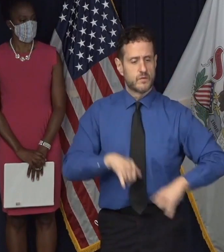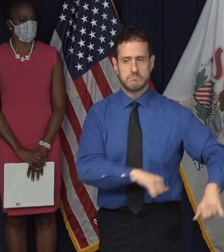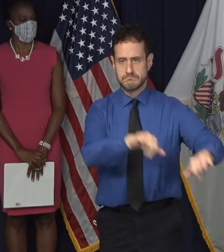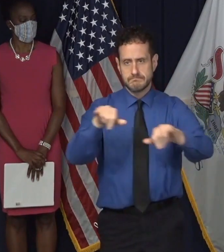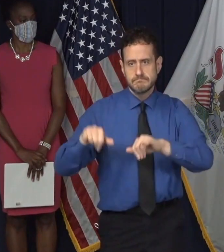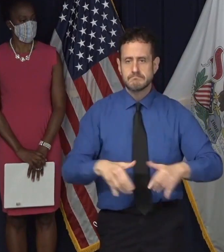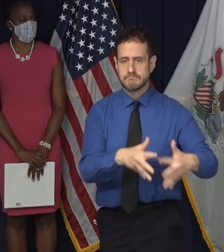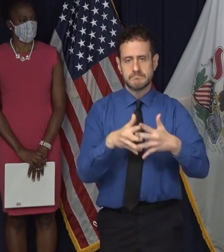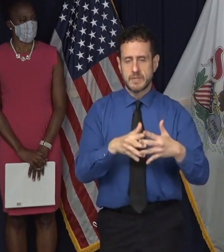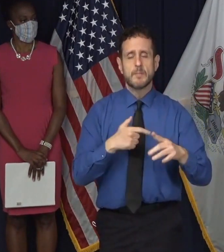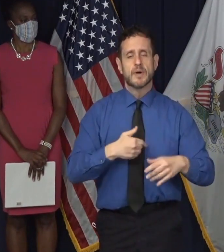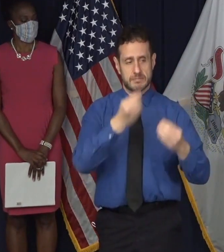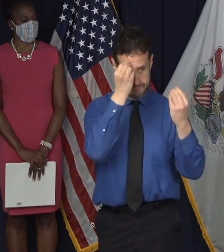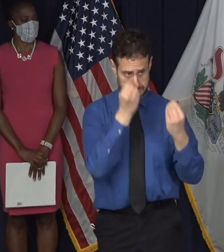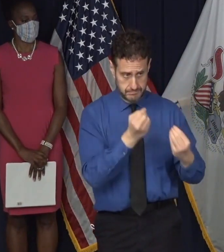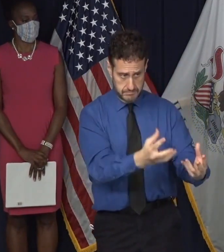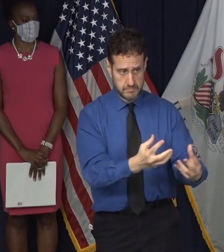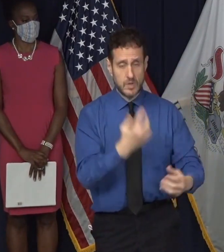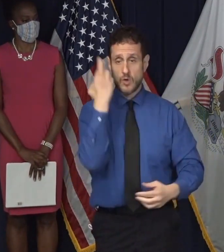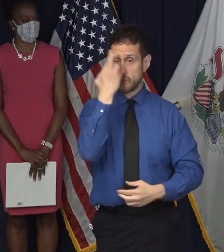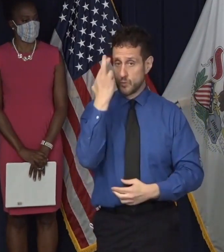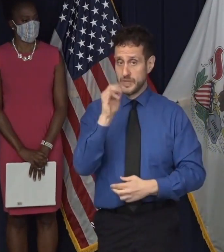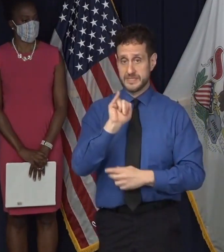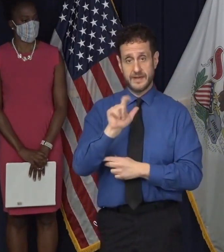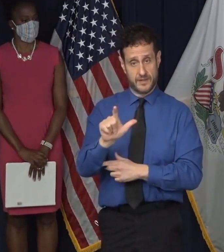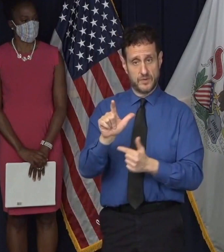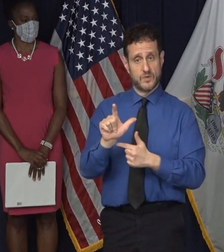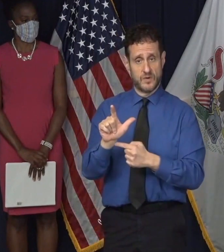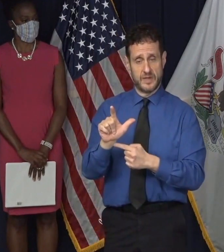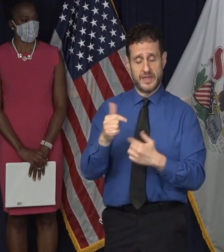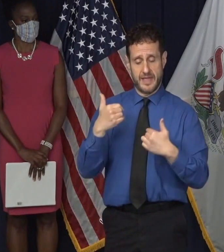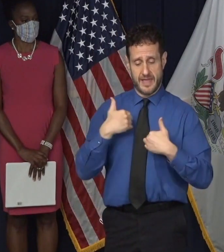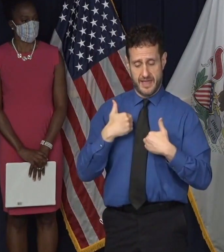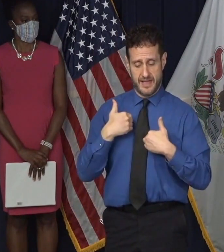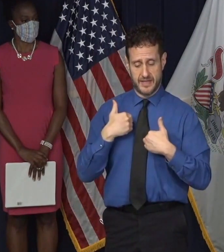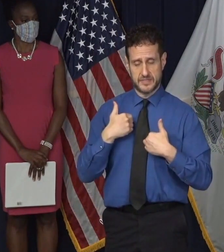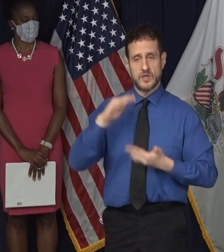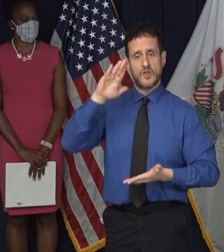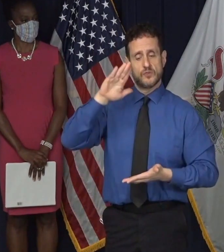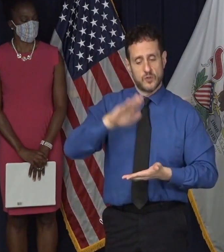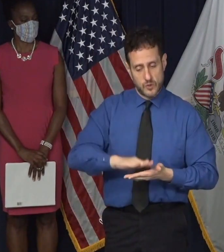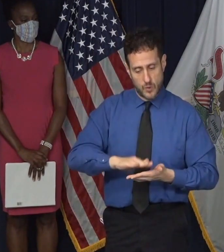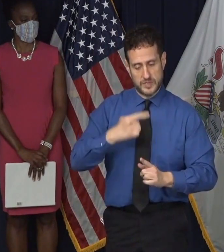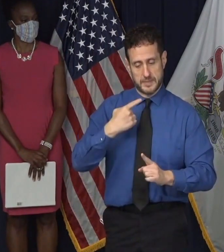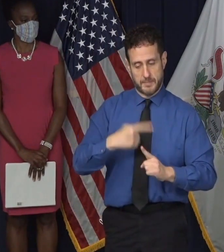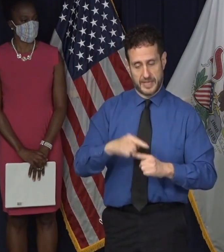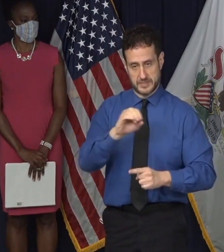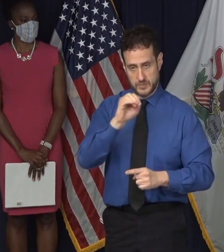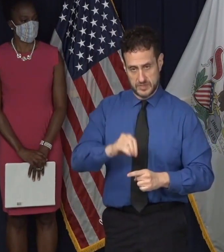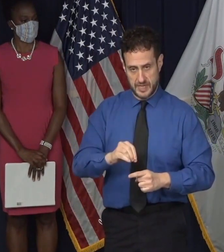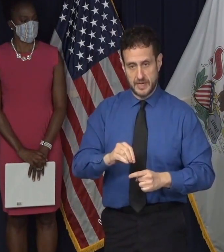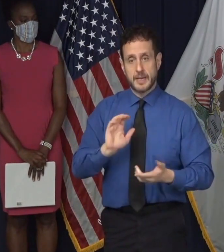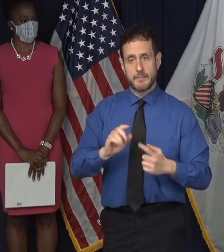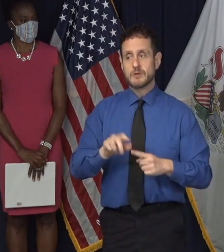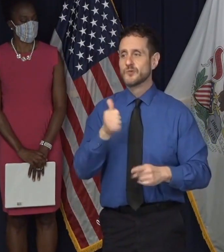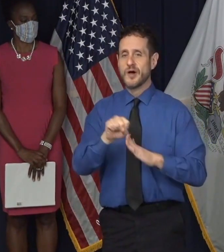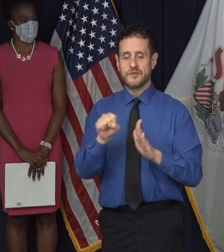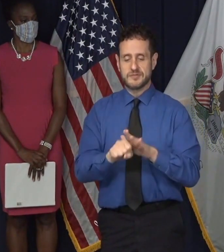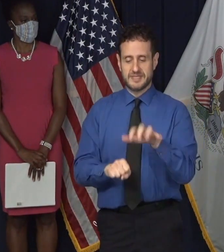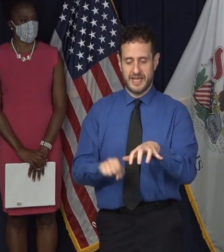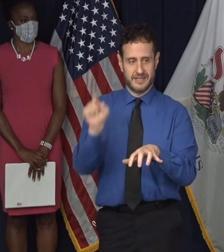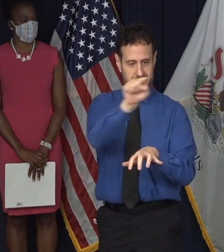tell you is that one of the reasons that Illinois has the lowest positivity rate among all of our neighboring states